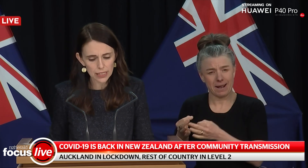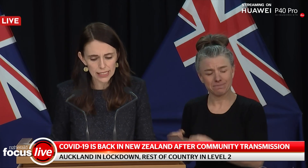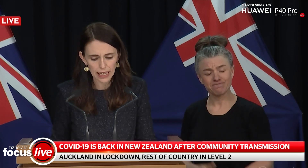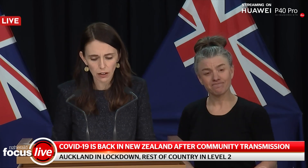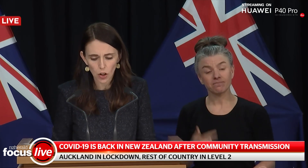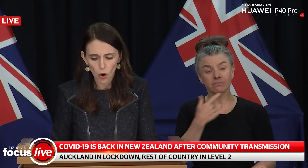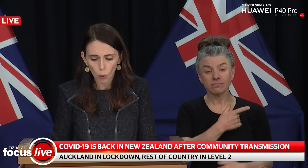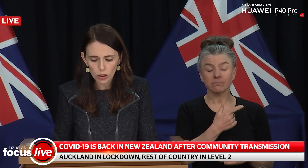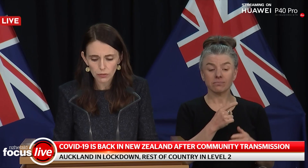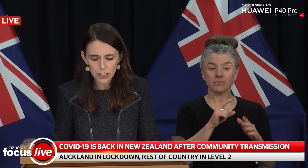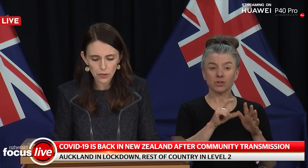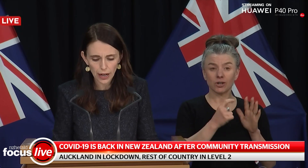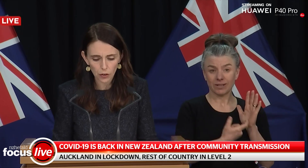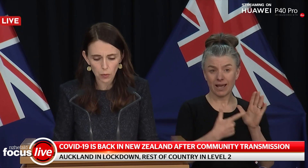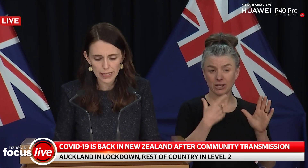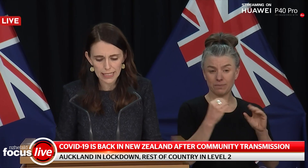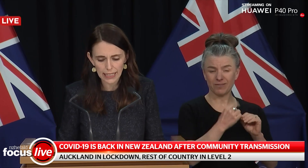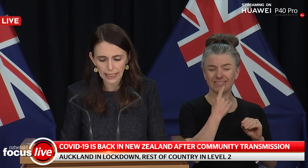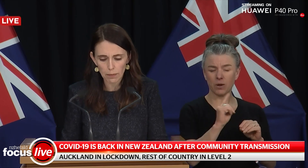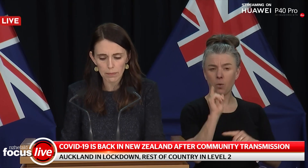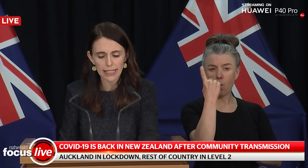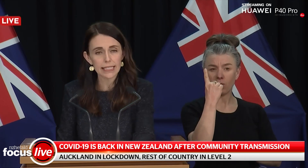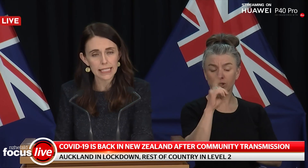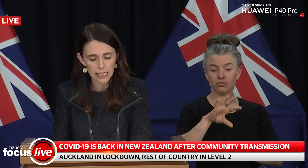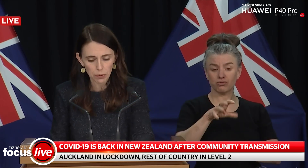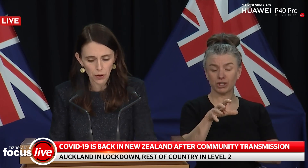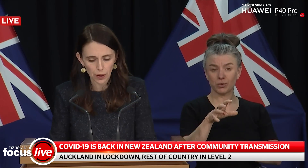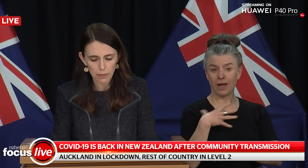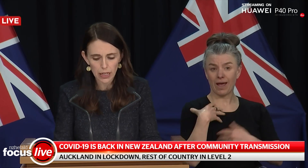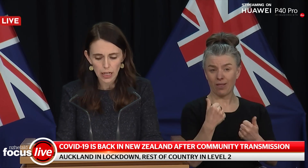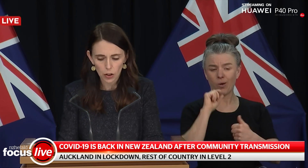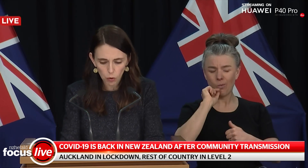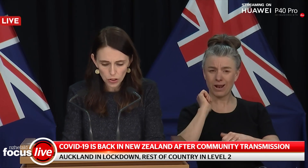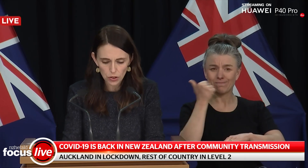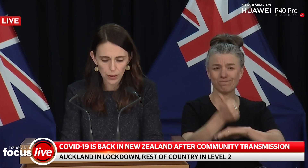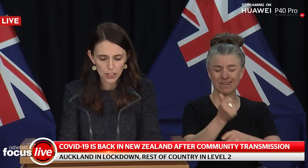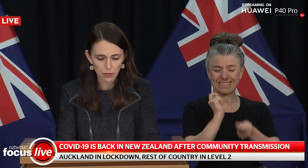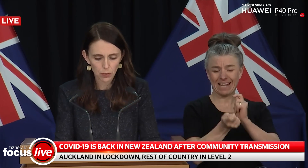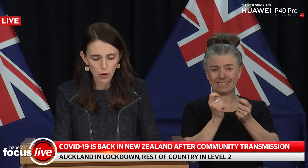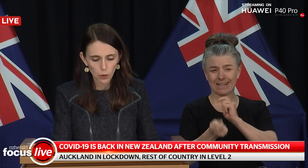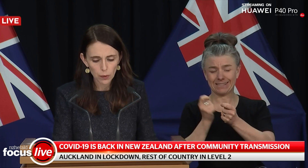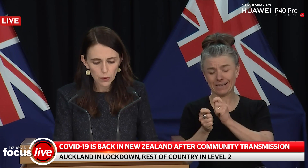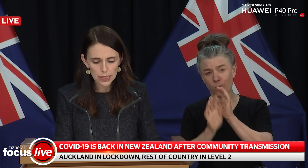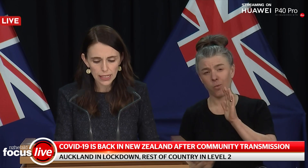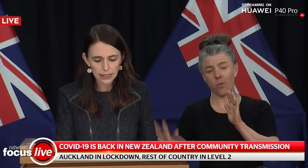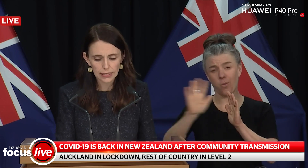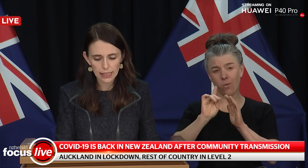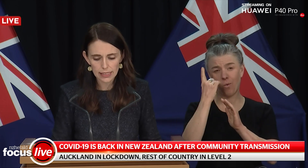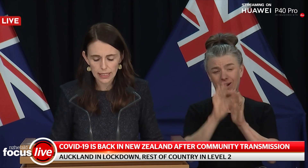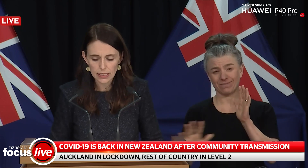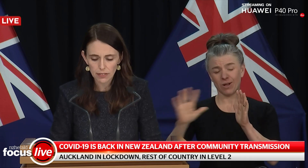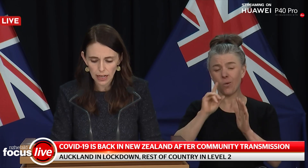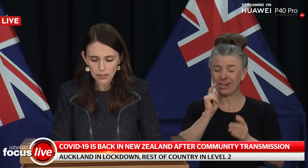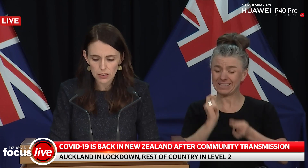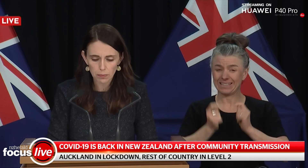General has set out, Auckland Regional Health will be standing up a mass testing program across the region where we will seek to